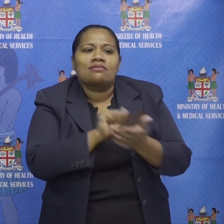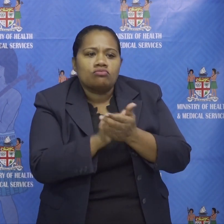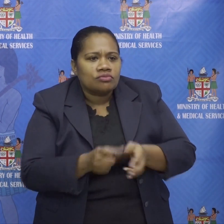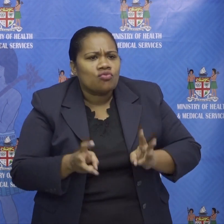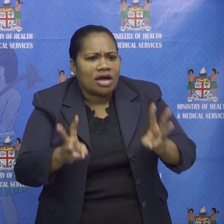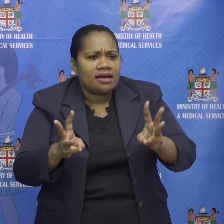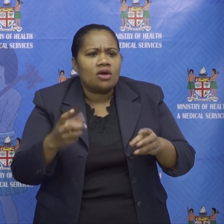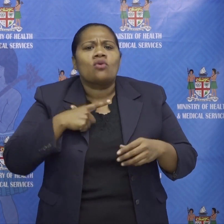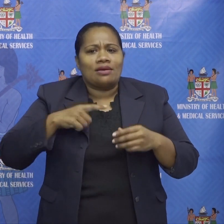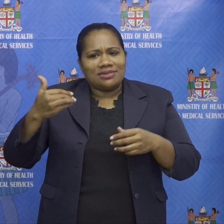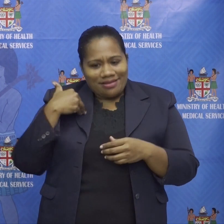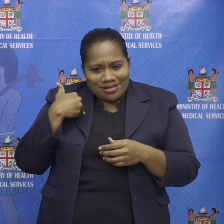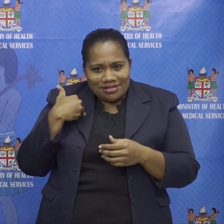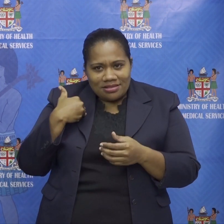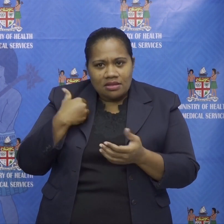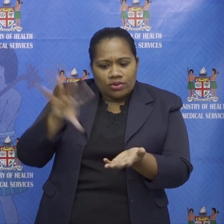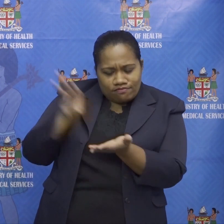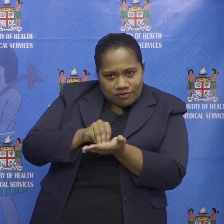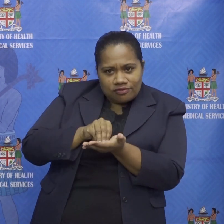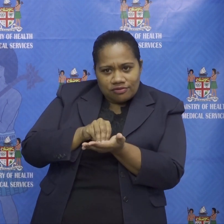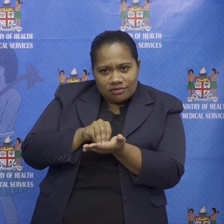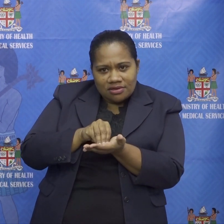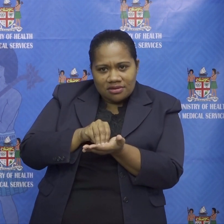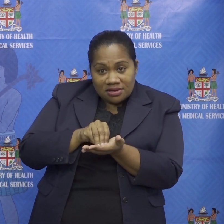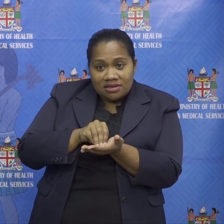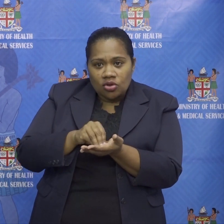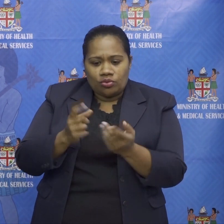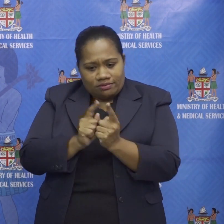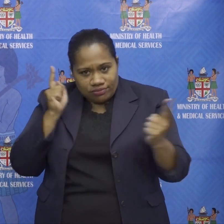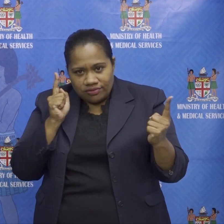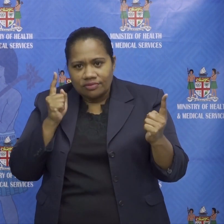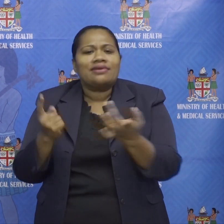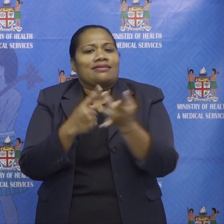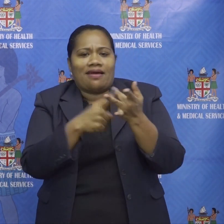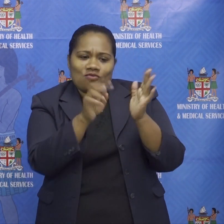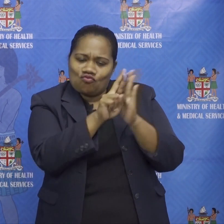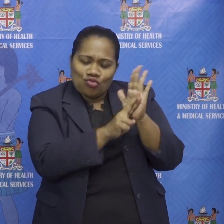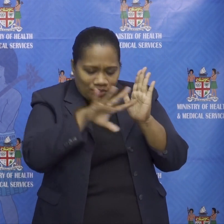we download the app we keep our social distancing and all the other cognitive measures